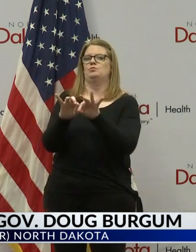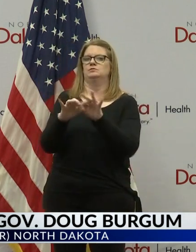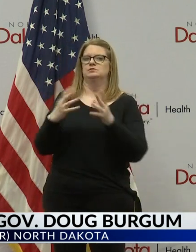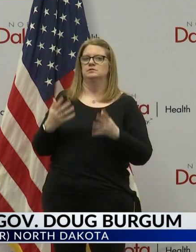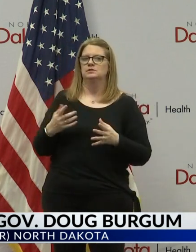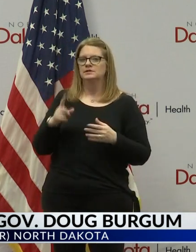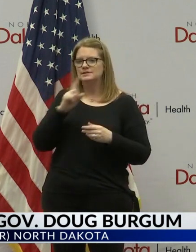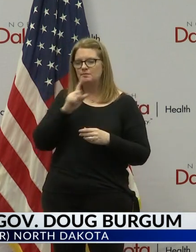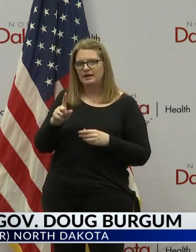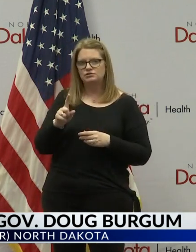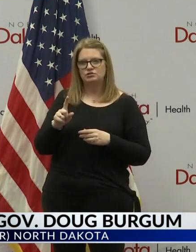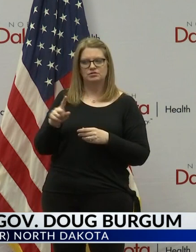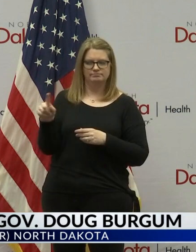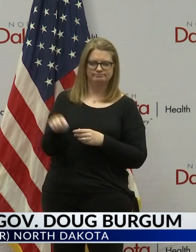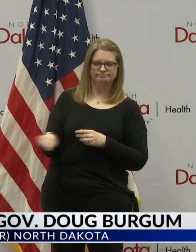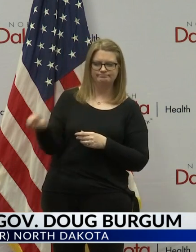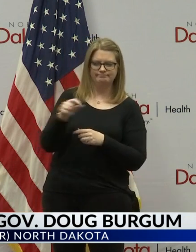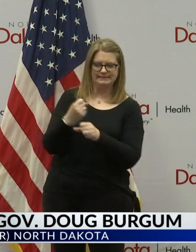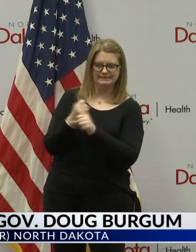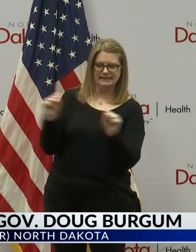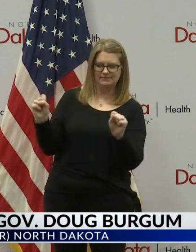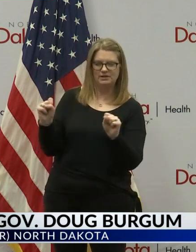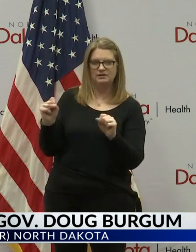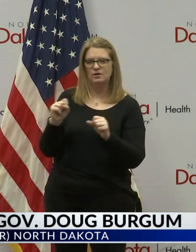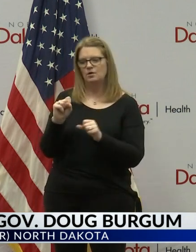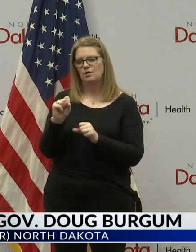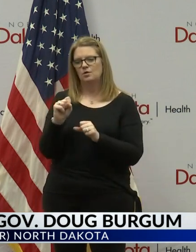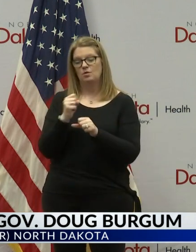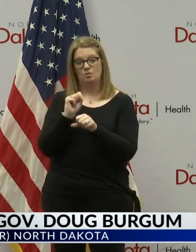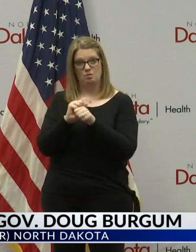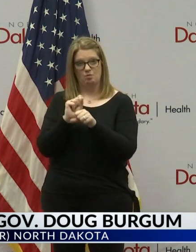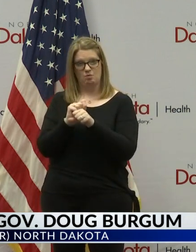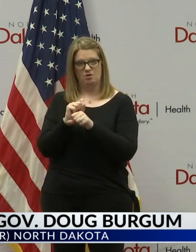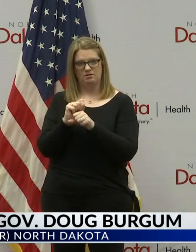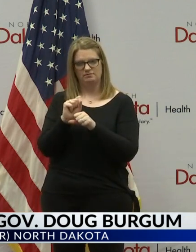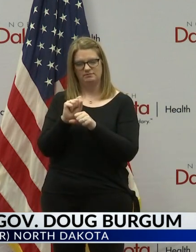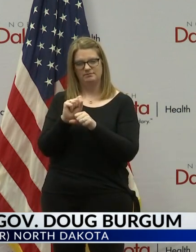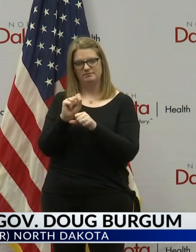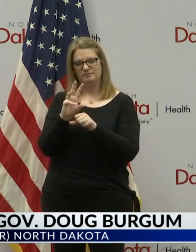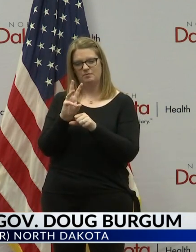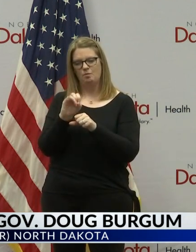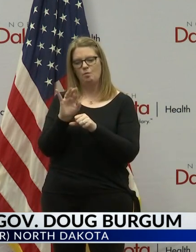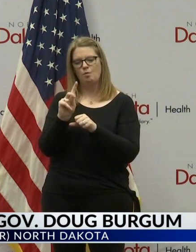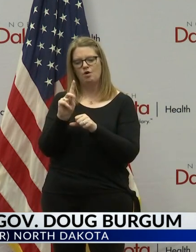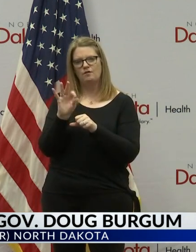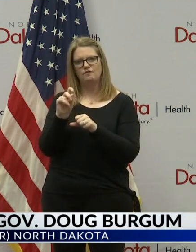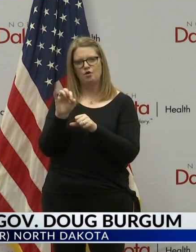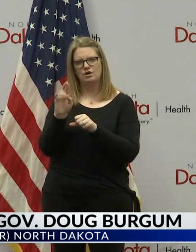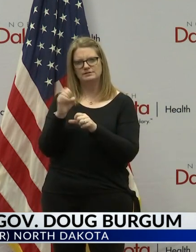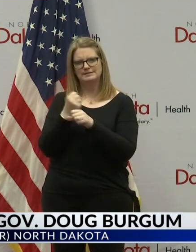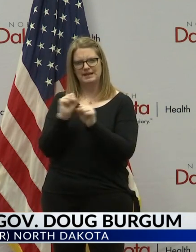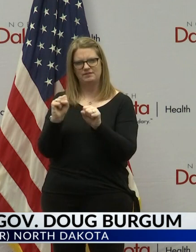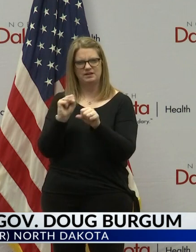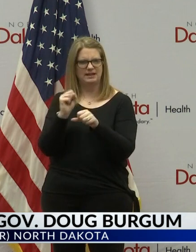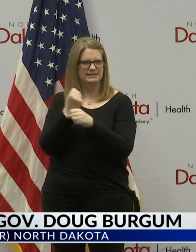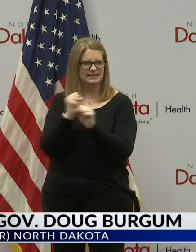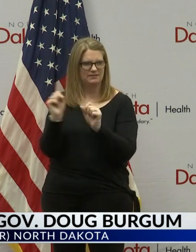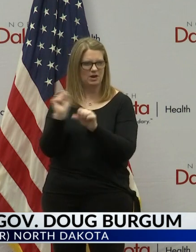safety might have used to mean slip and fall, and it's also now going to mean workforce safety in terms of protecting against